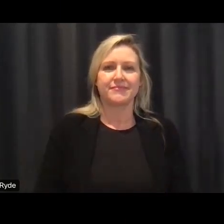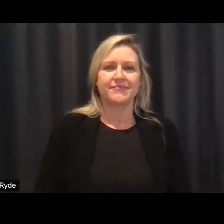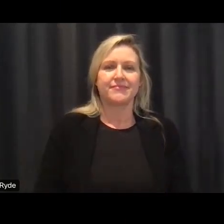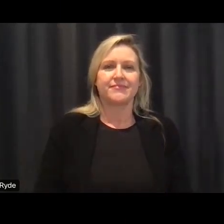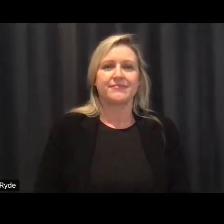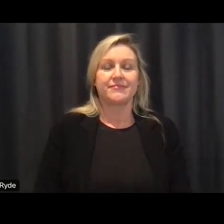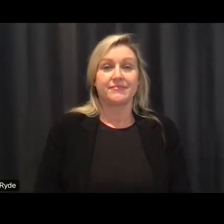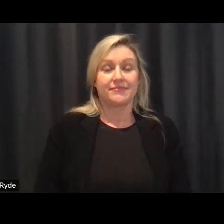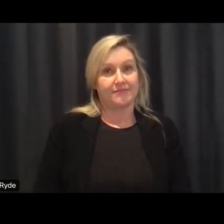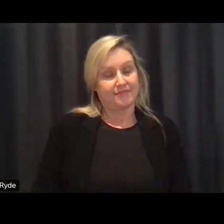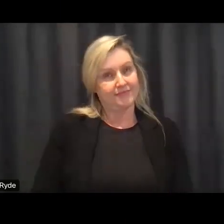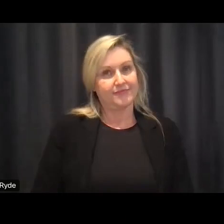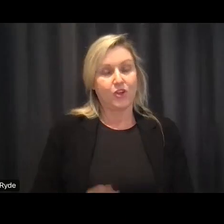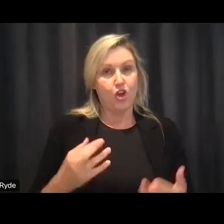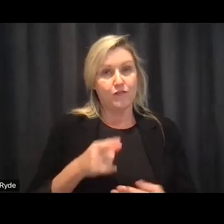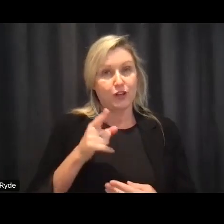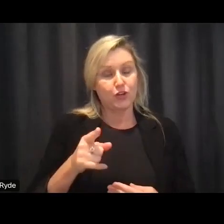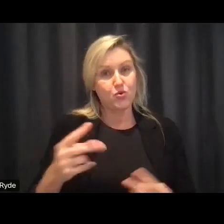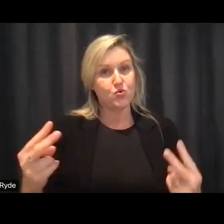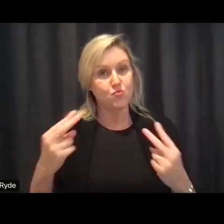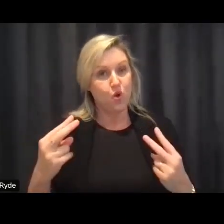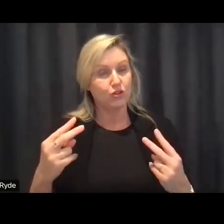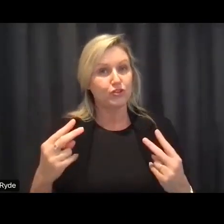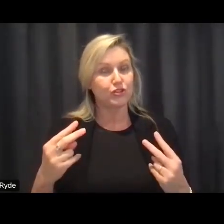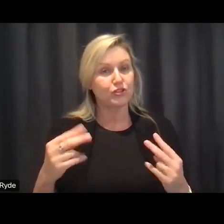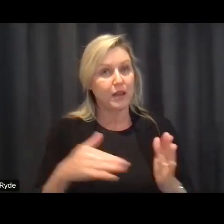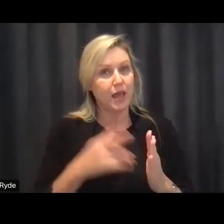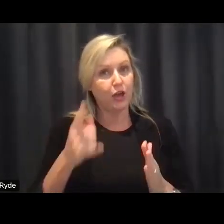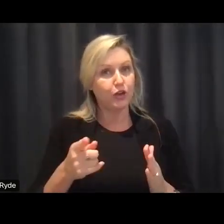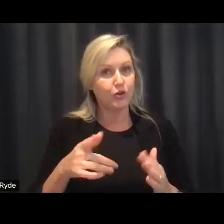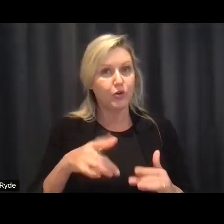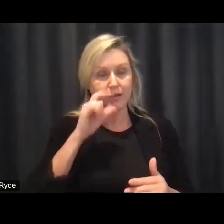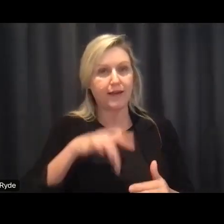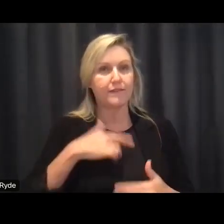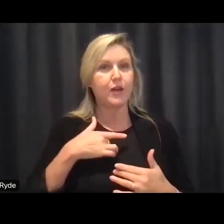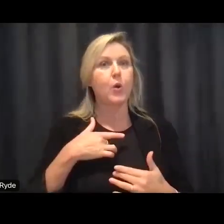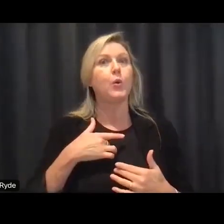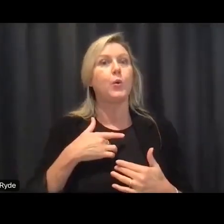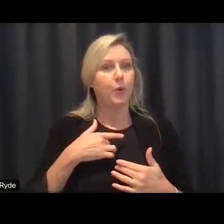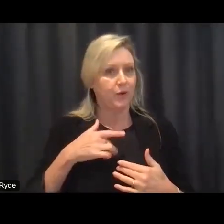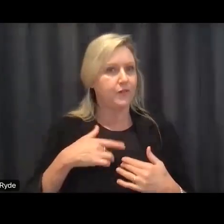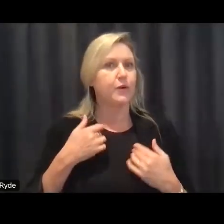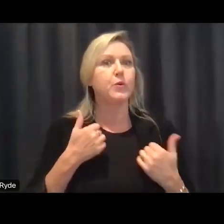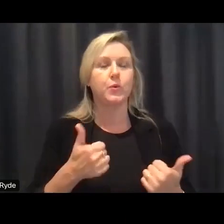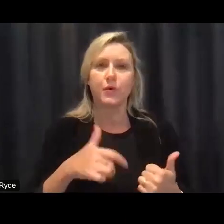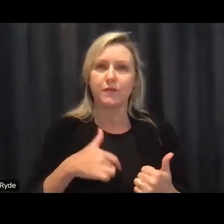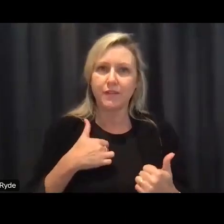give people uh hearing about this for the first time uh some hope in the same way that it's given me some hope i know that